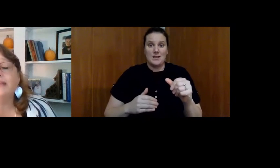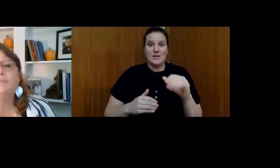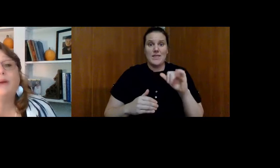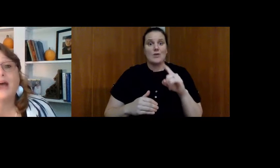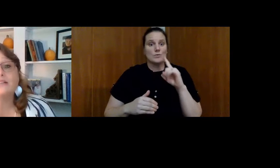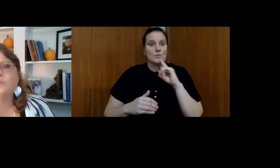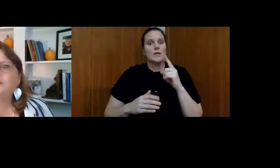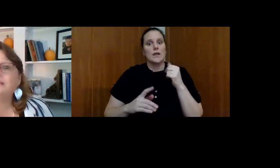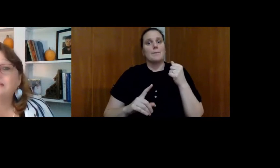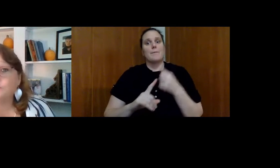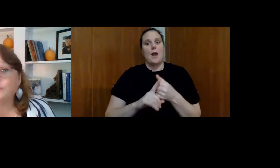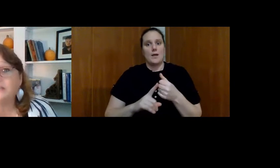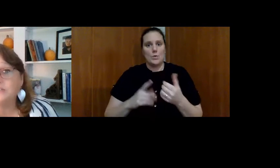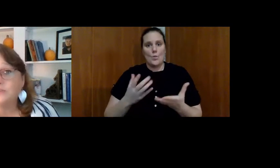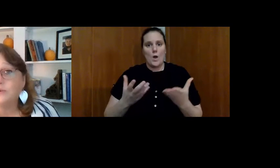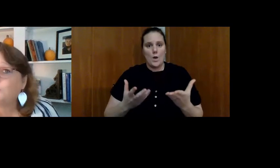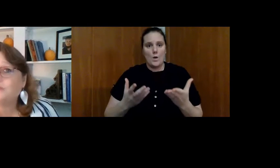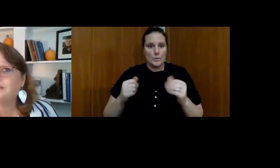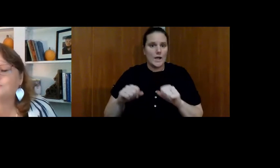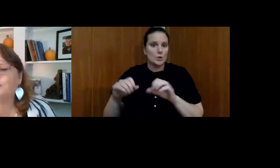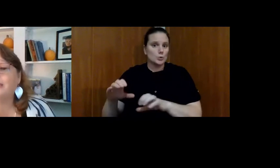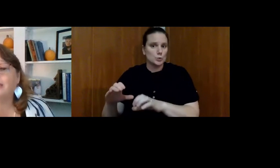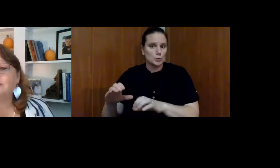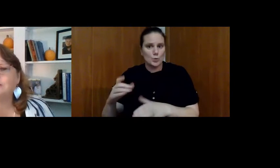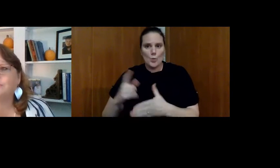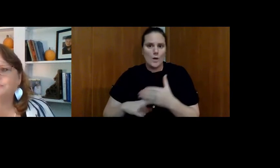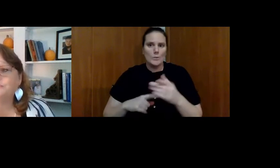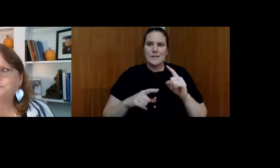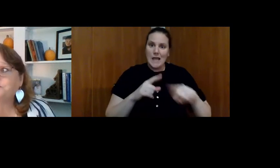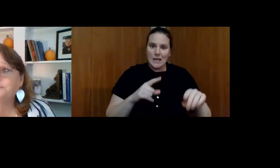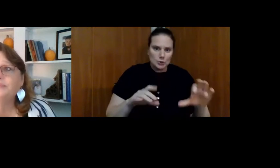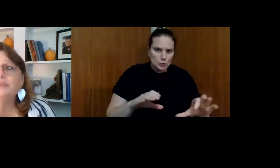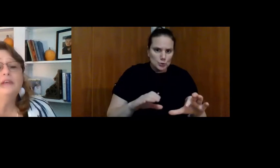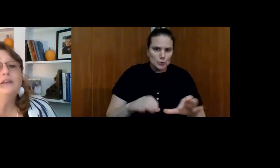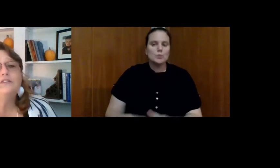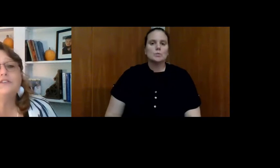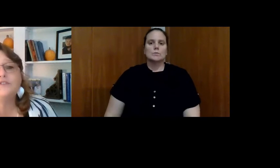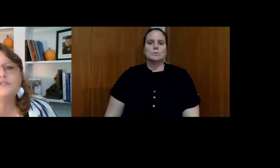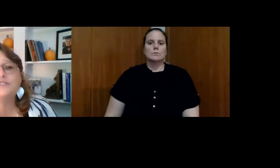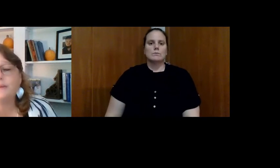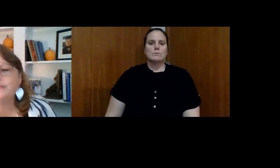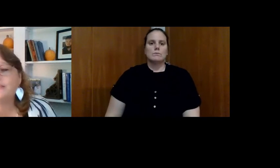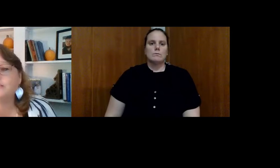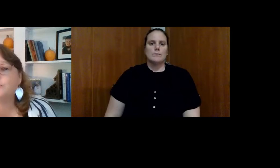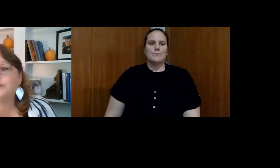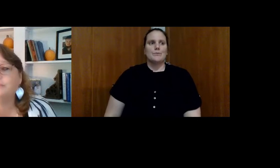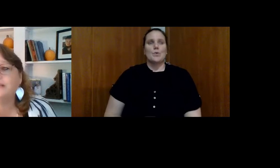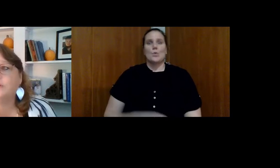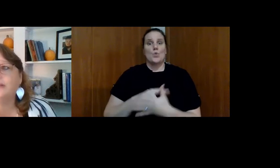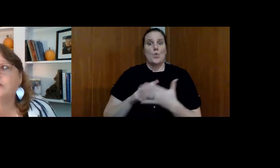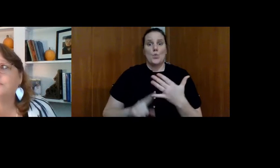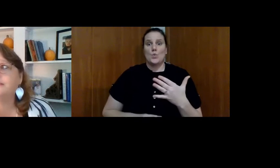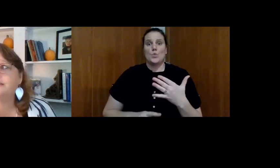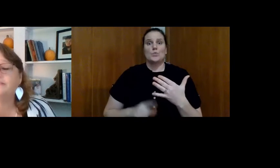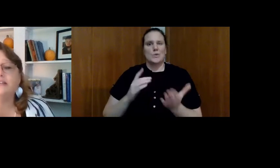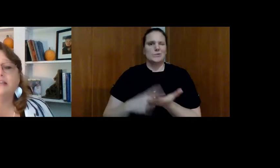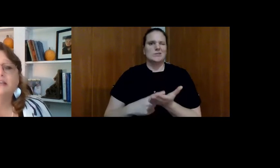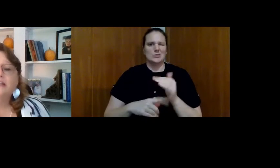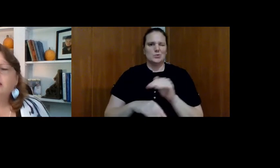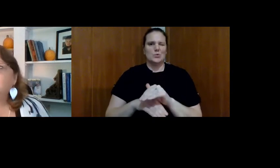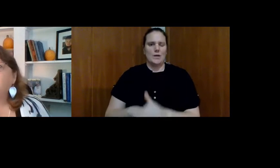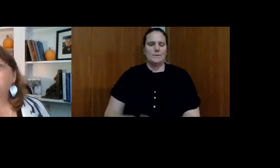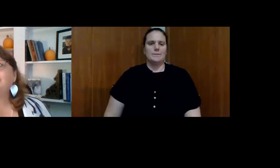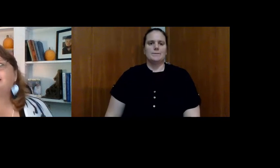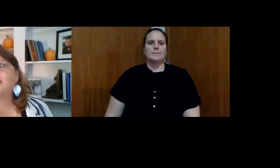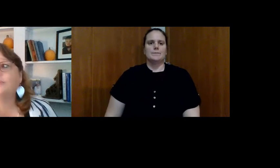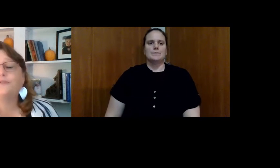impacts what it is we can do or what it is we can't do. So those are some of the things we're going to be going over this evening.